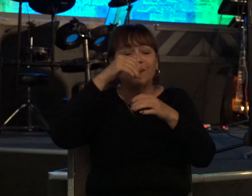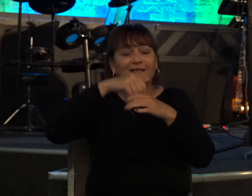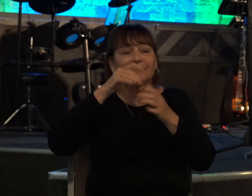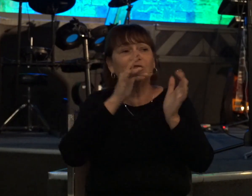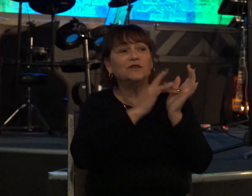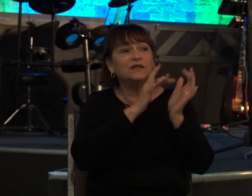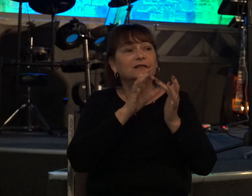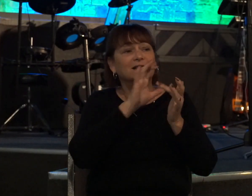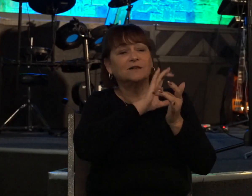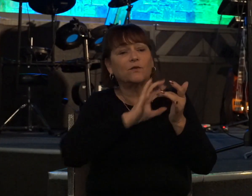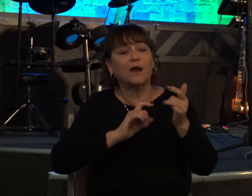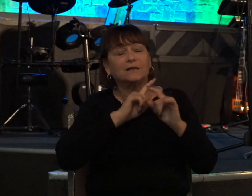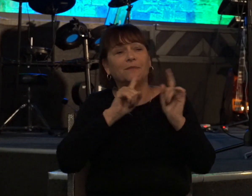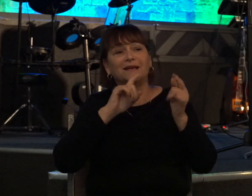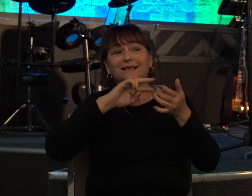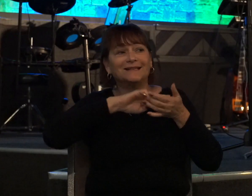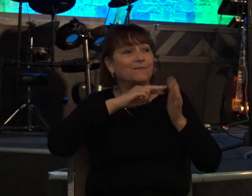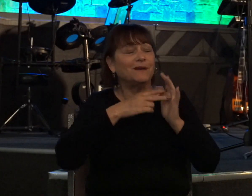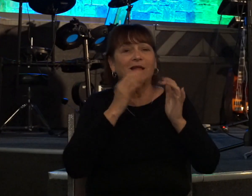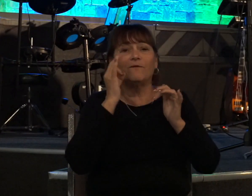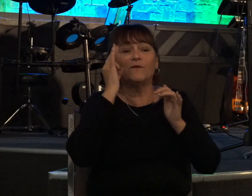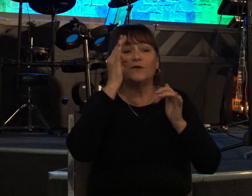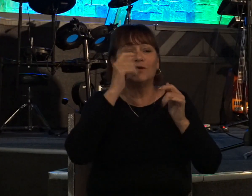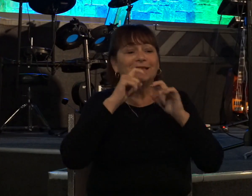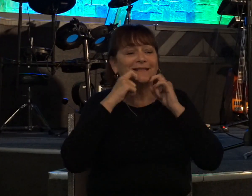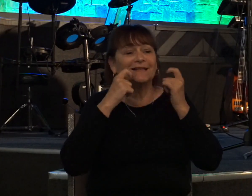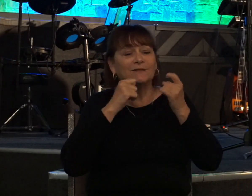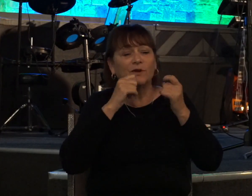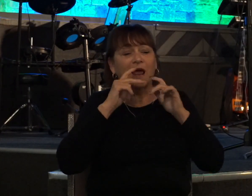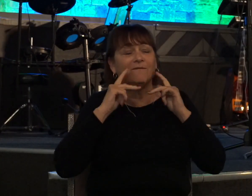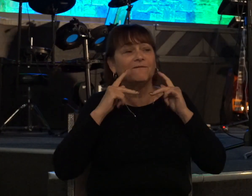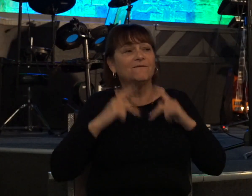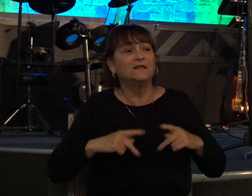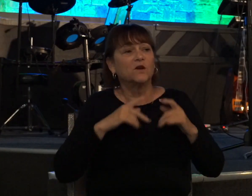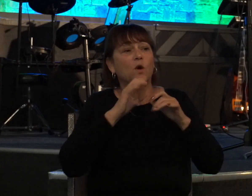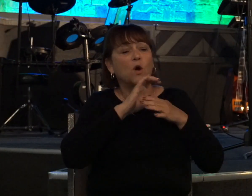but that doesn't mean that future sins will not have physical consequences on this earth